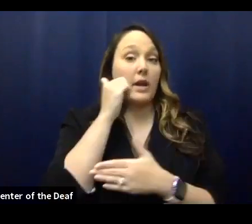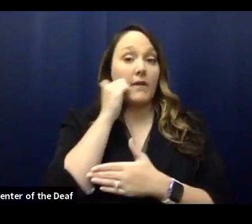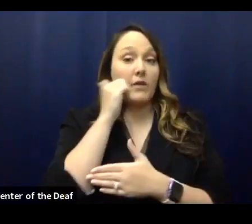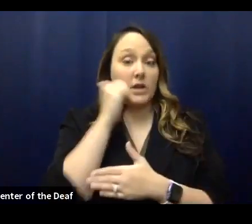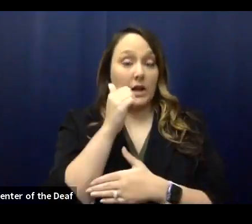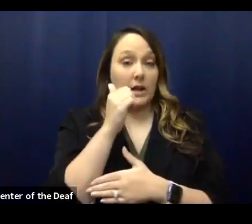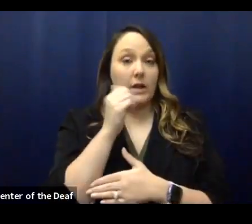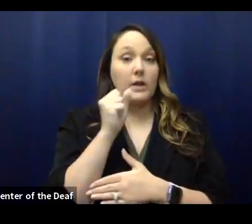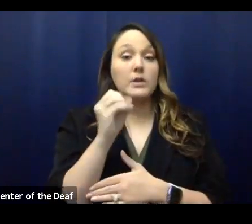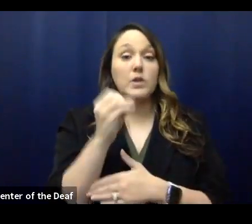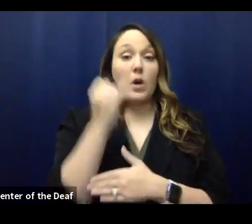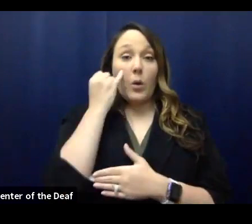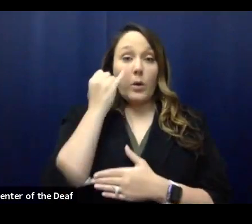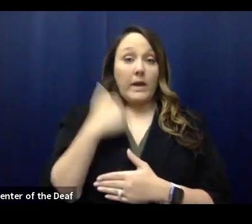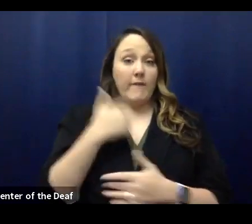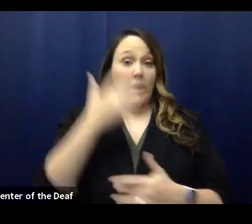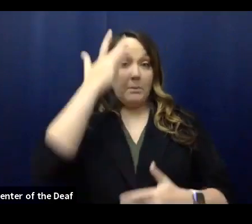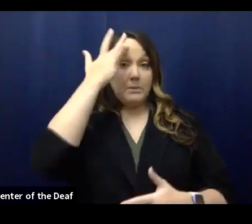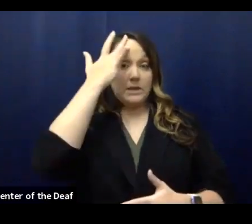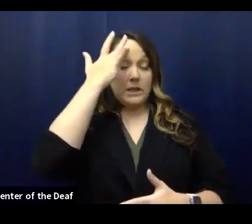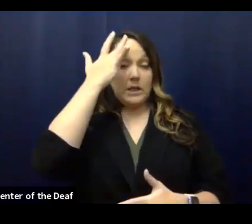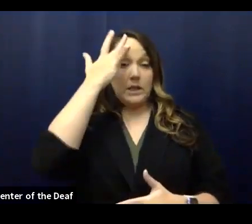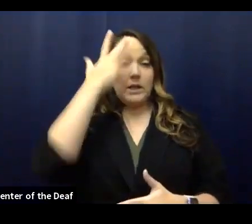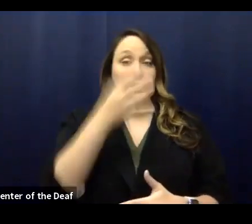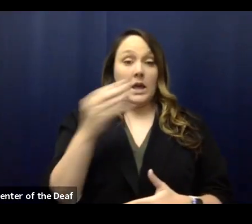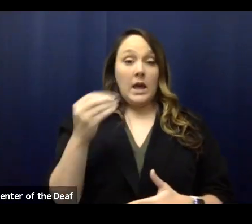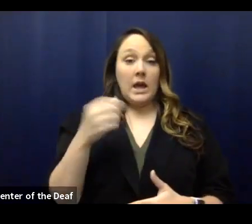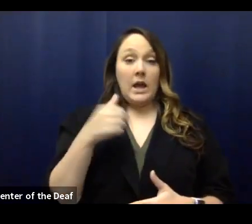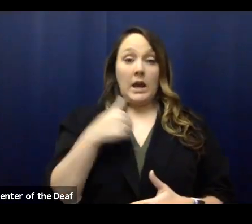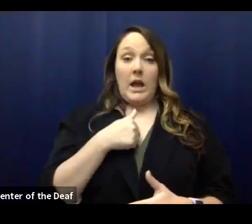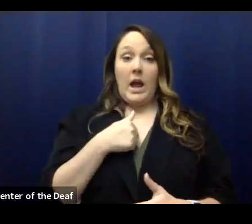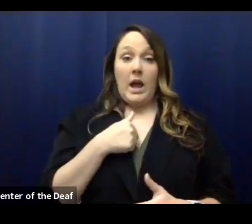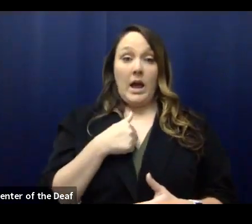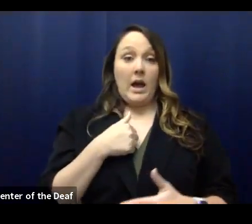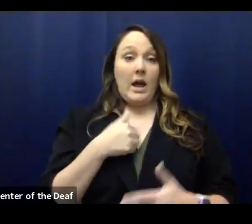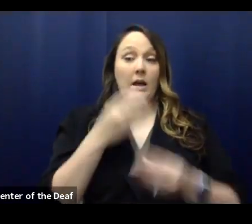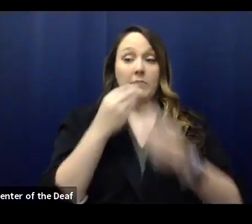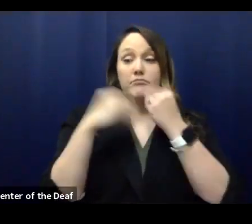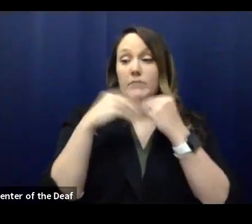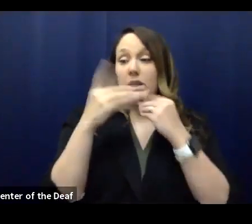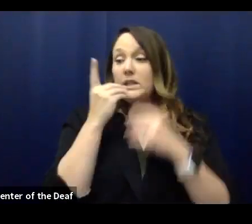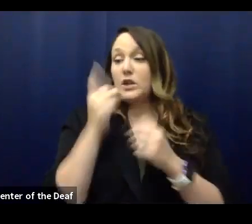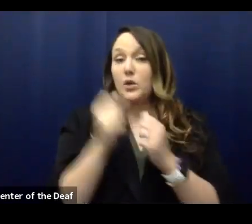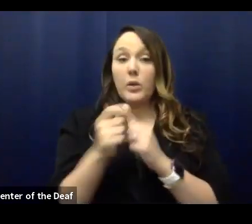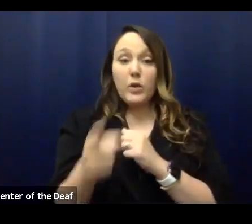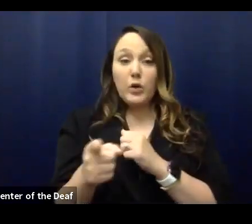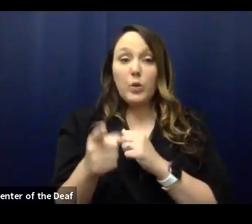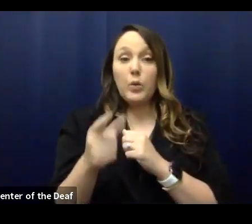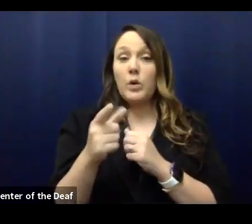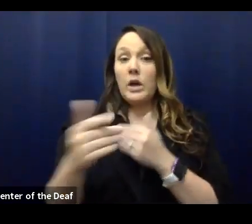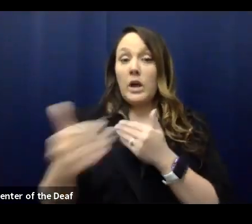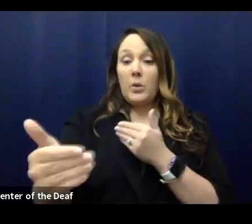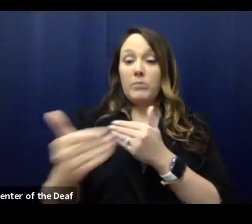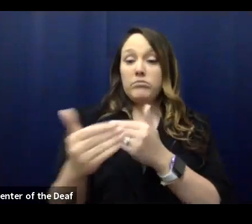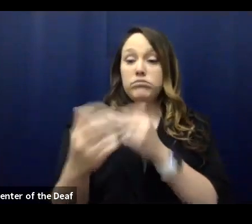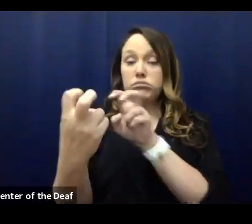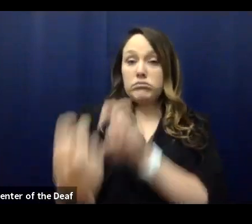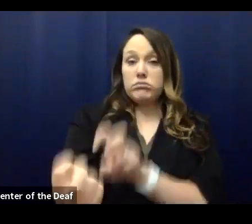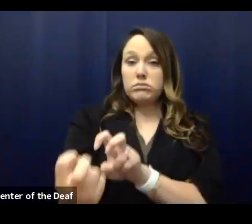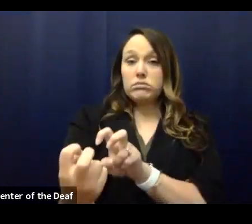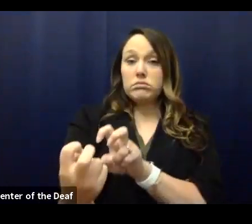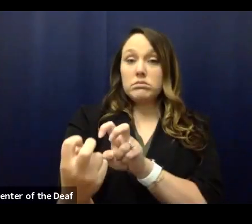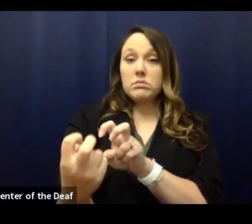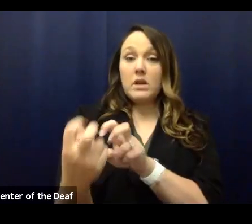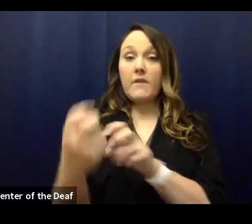does is so if I'm sick and say, I had dinner with you and we didn't, we were closer than six feet for more than 10